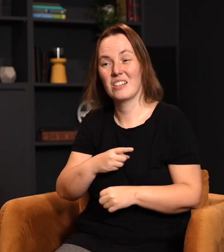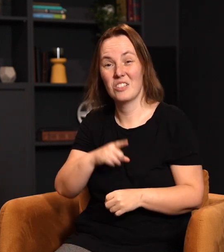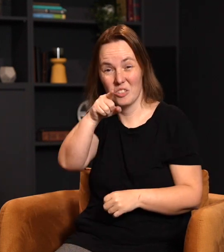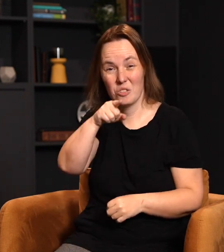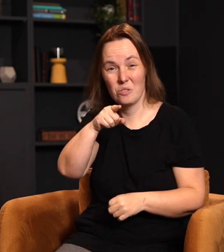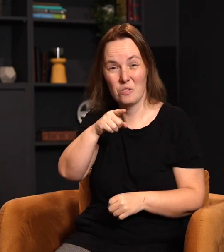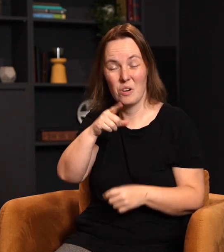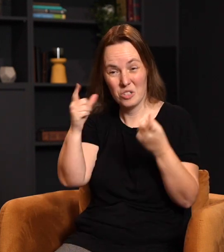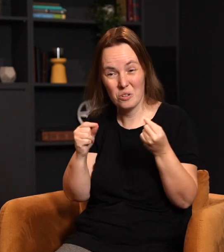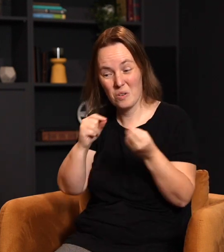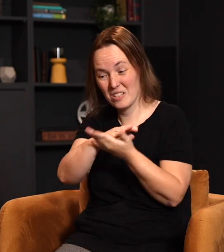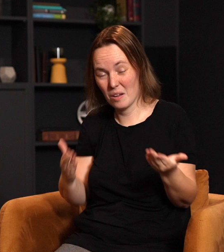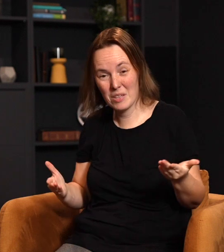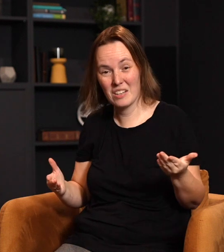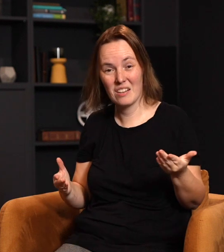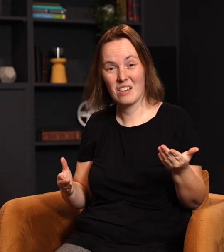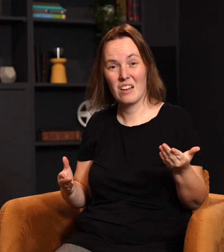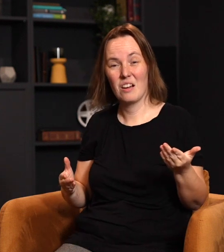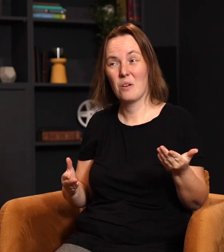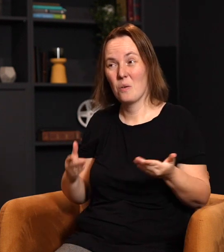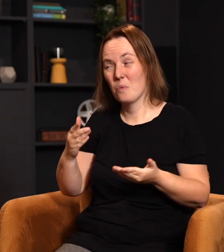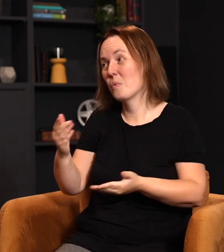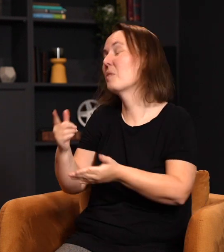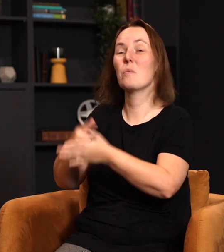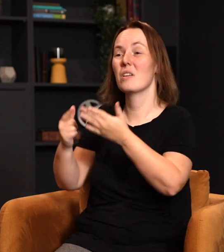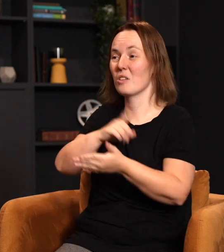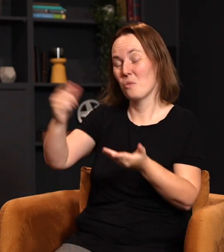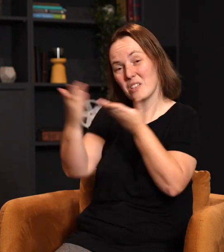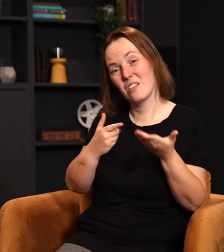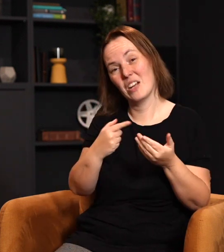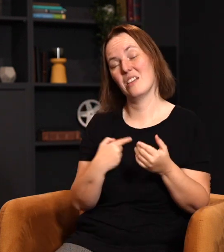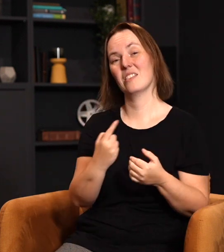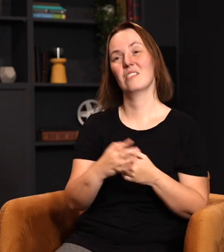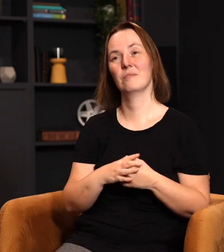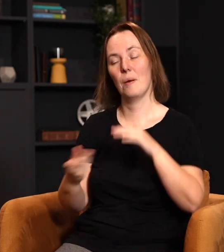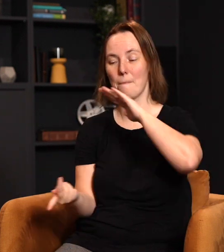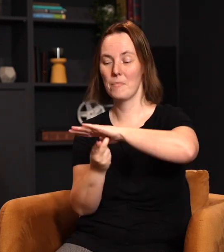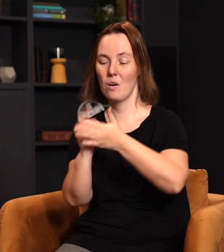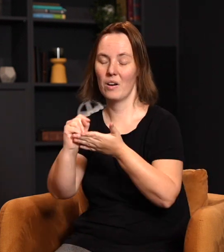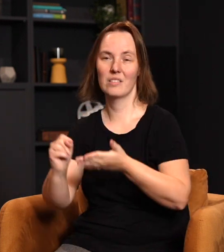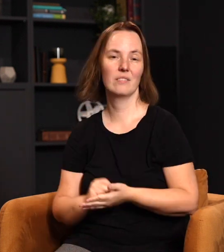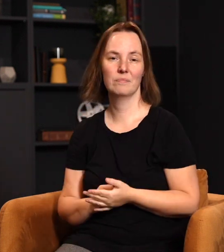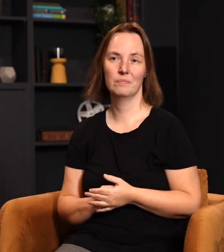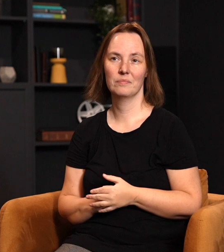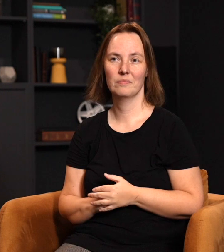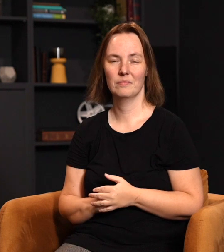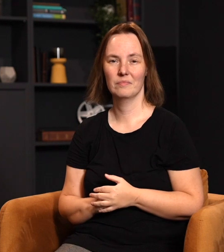that we actually do something with what it is the Lord has given to us. Paul writes in Ephesians 1, Praise be to the God and Father of our Lord Jesus